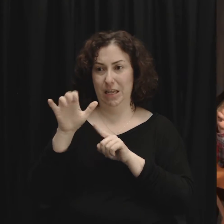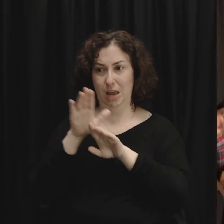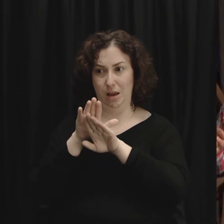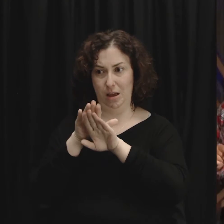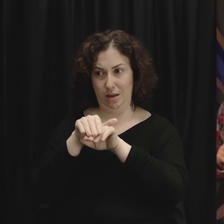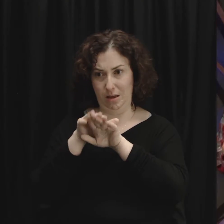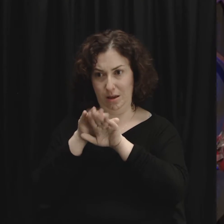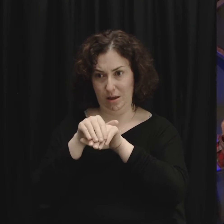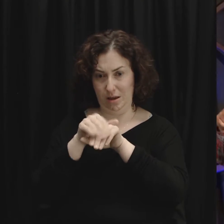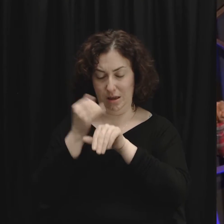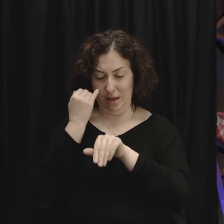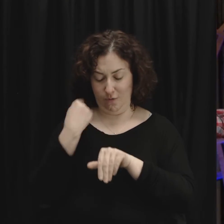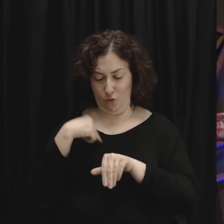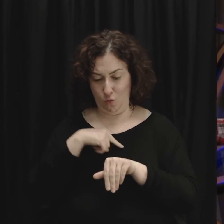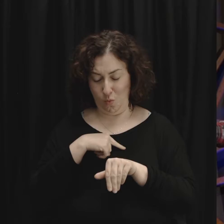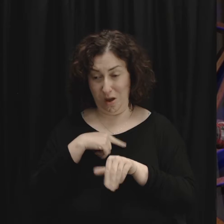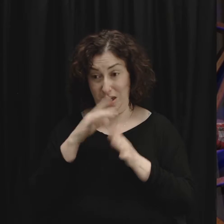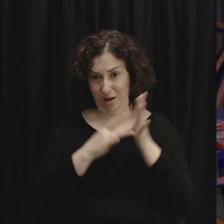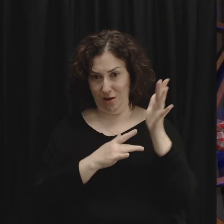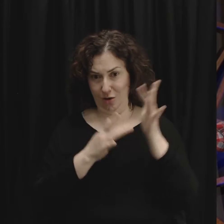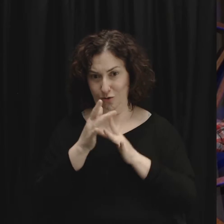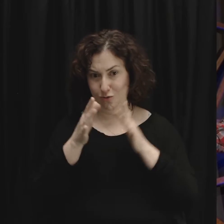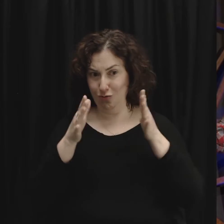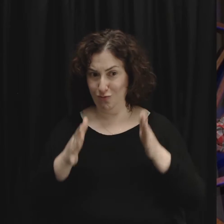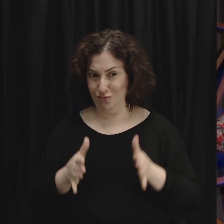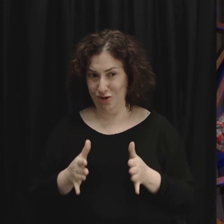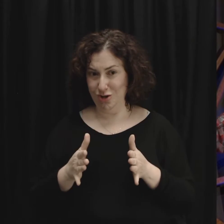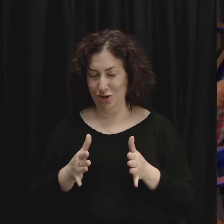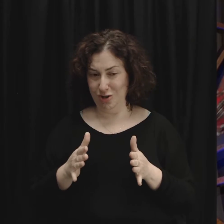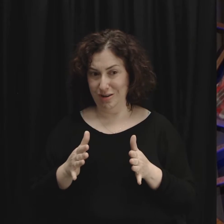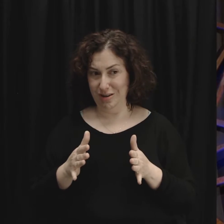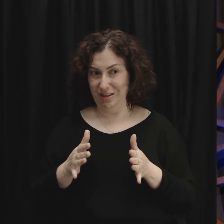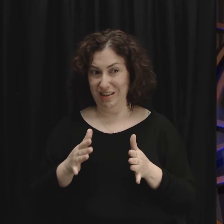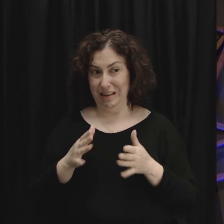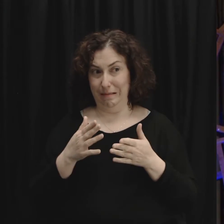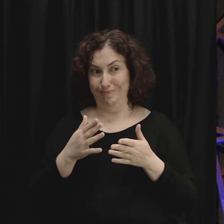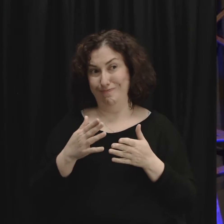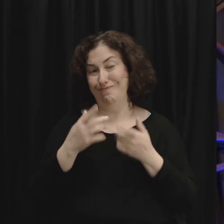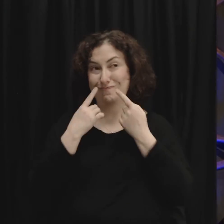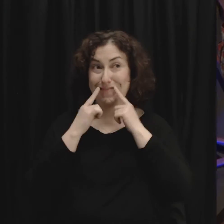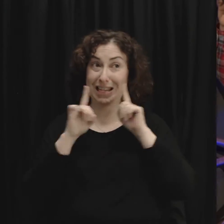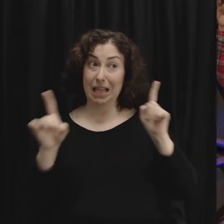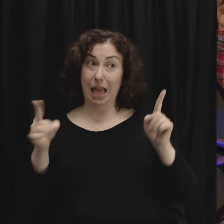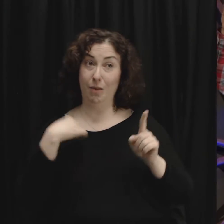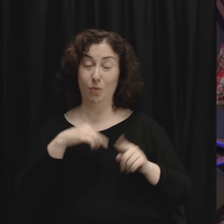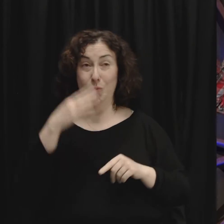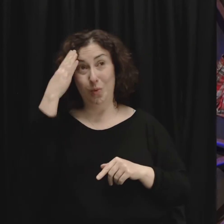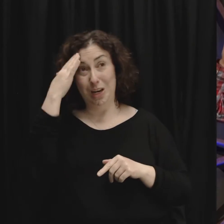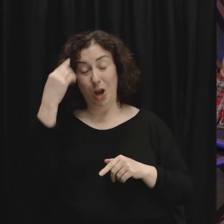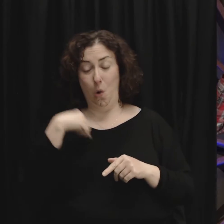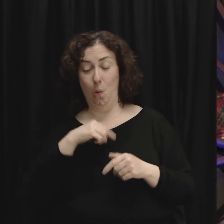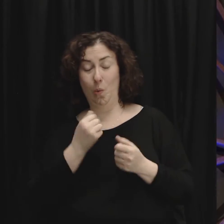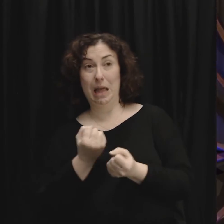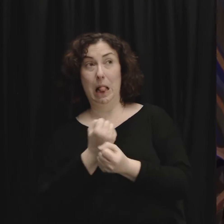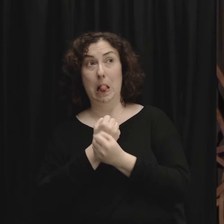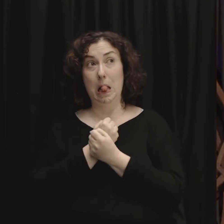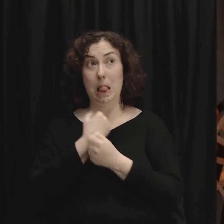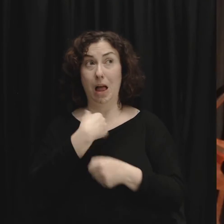that we as Christians live out for the rest of the world when we claim to know and love God and be right with God and yet our